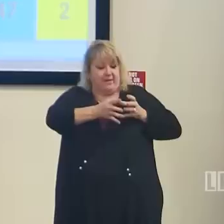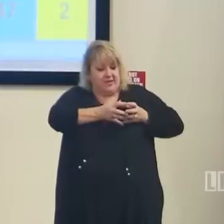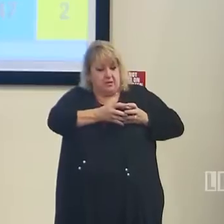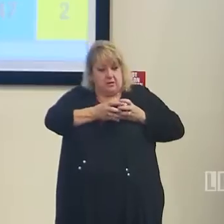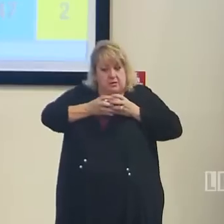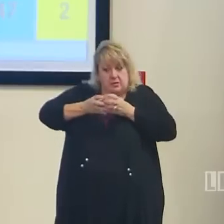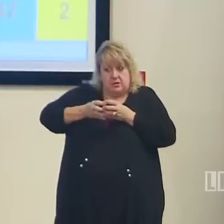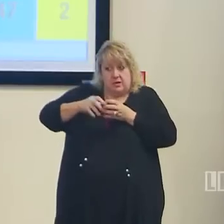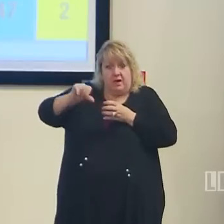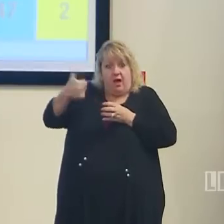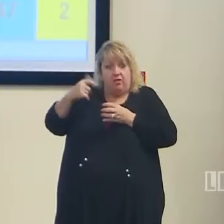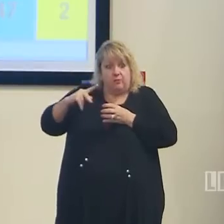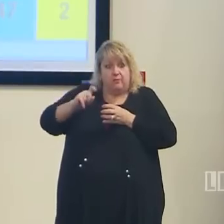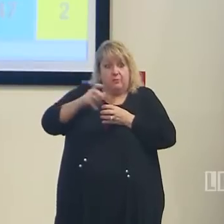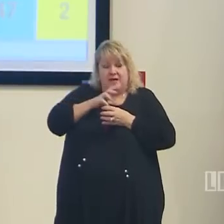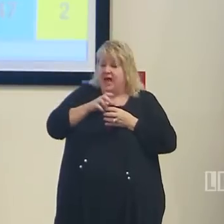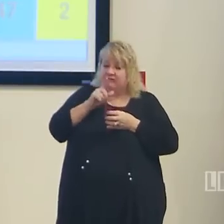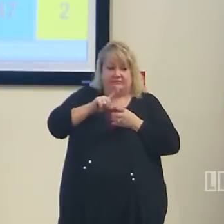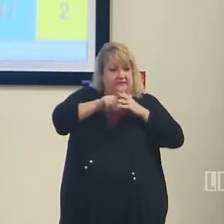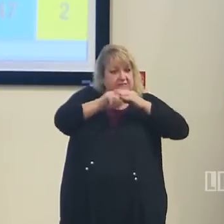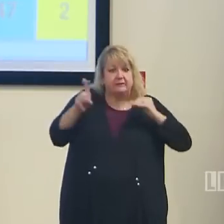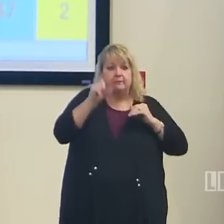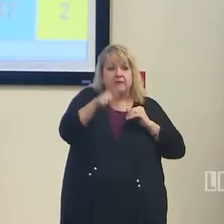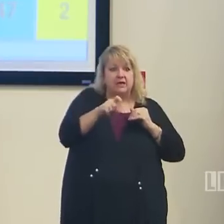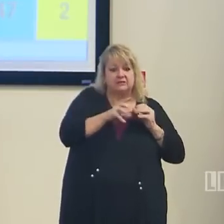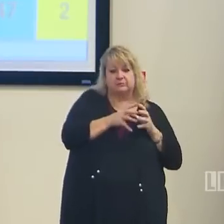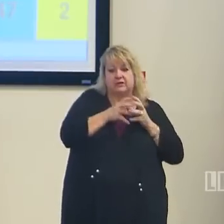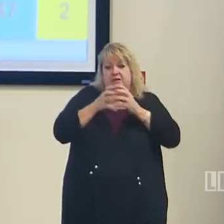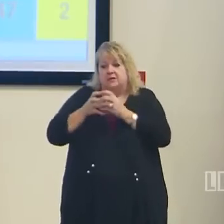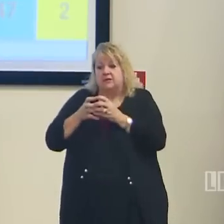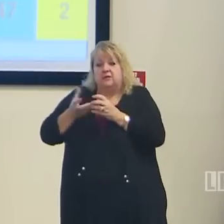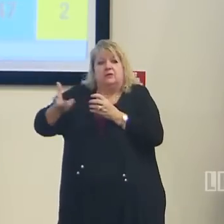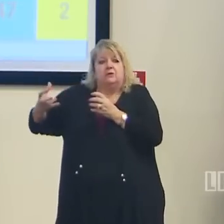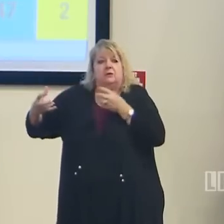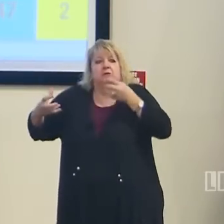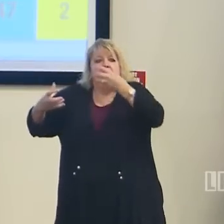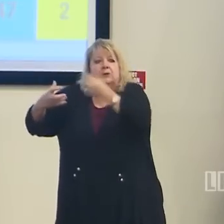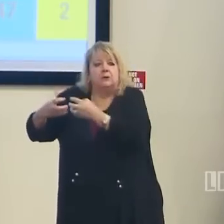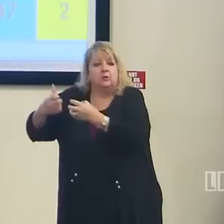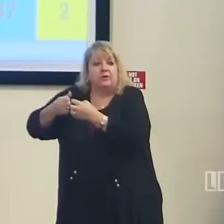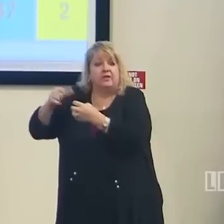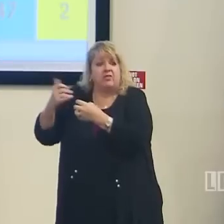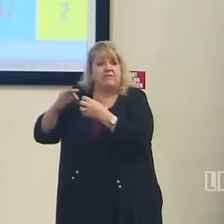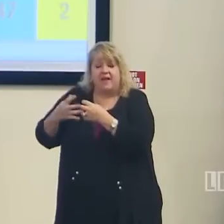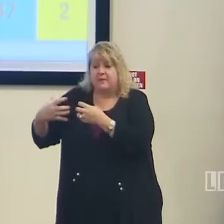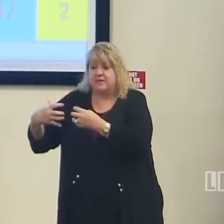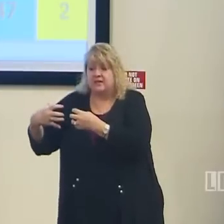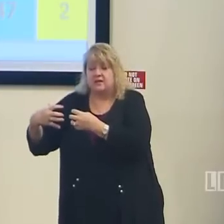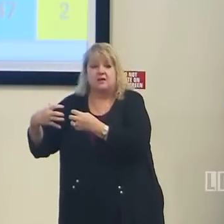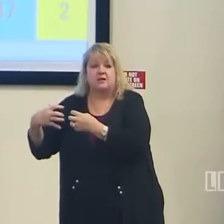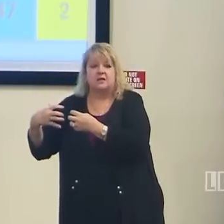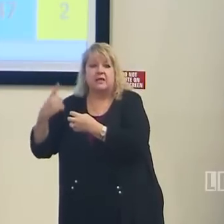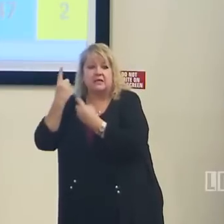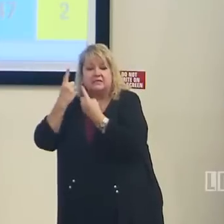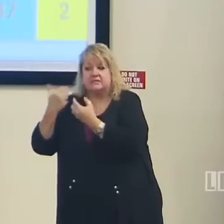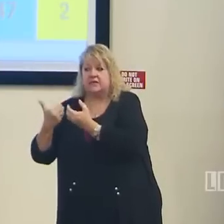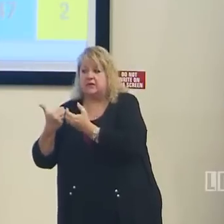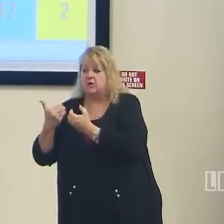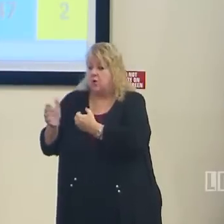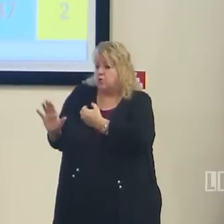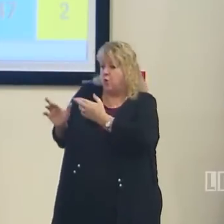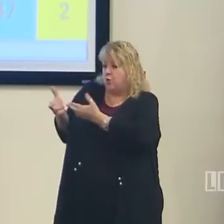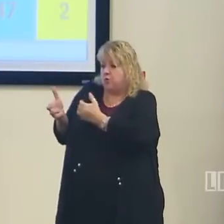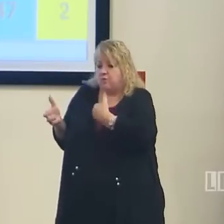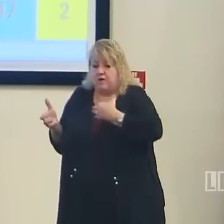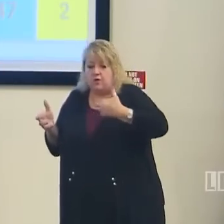safe from a COVID perspective are masking and distancing. Please keep that in mind. I would also like to ask people,